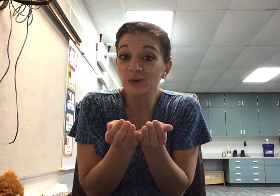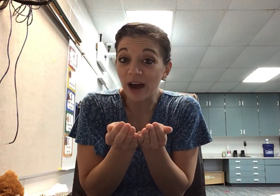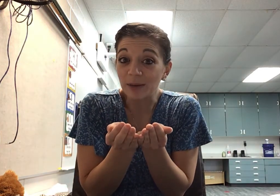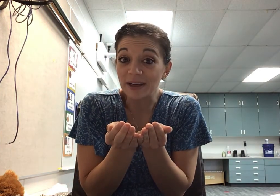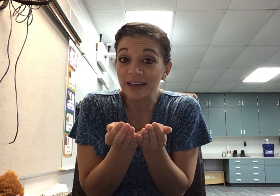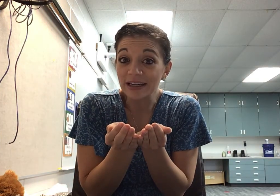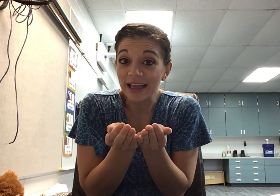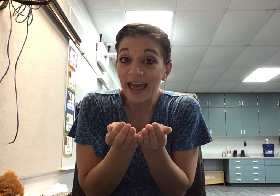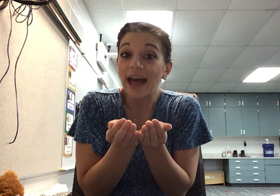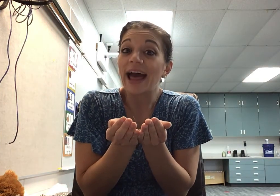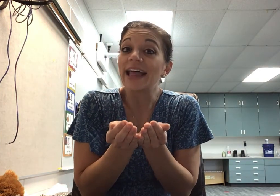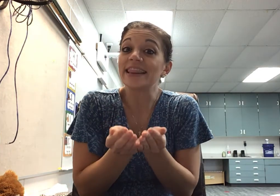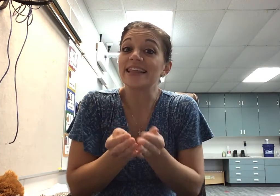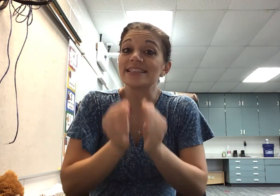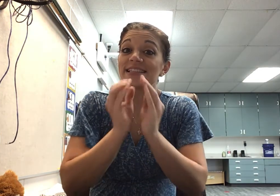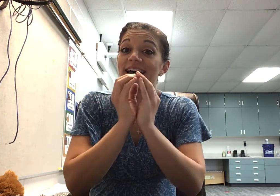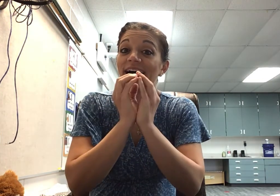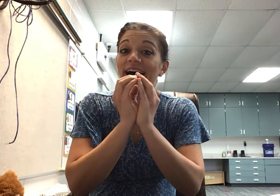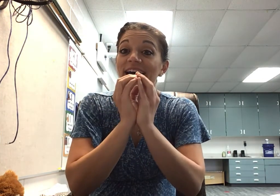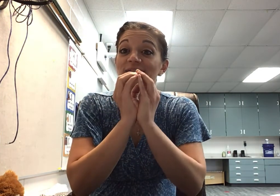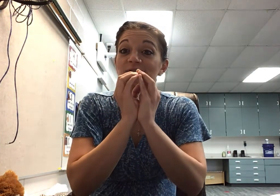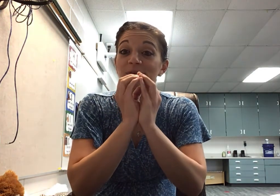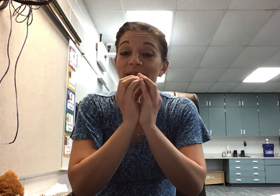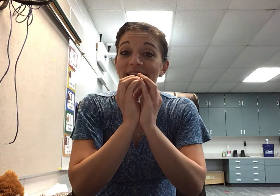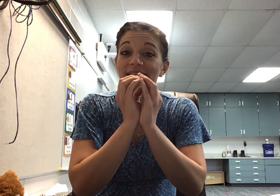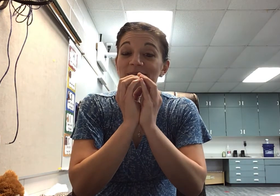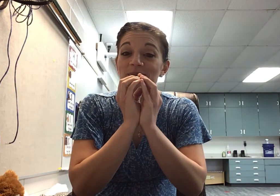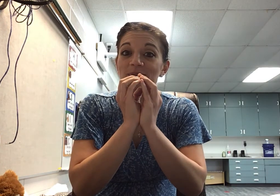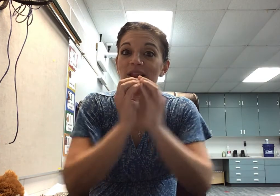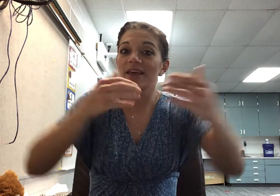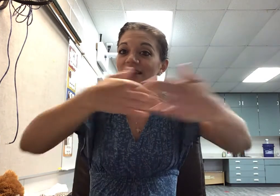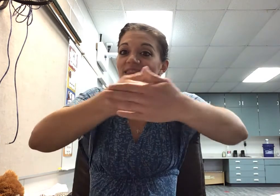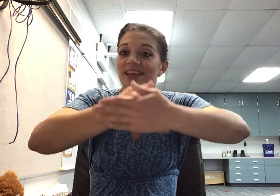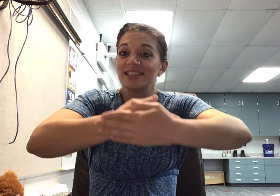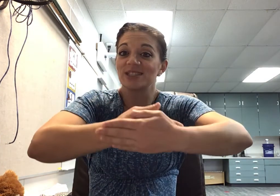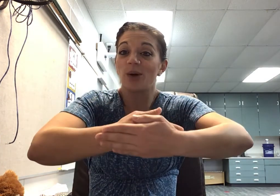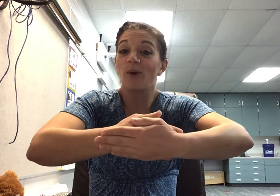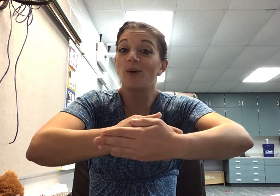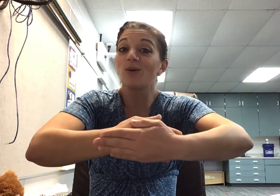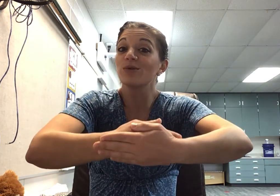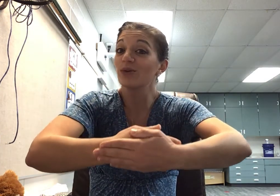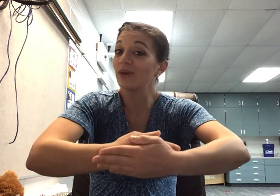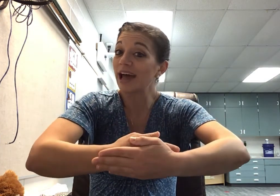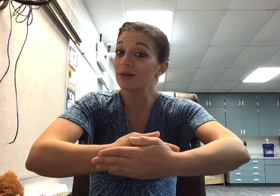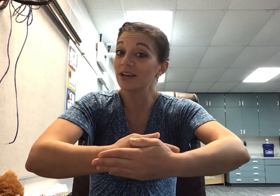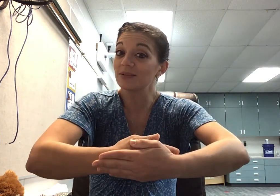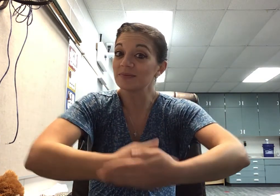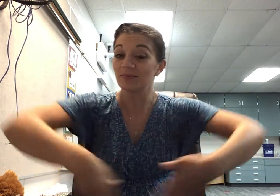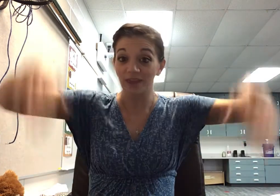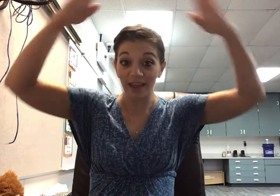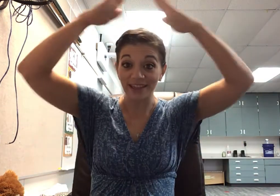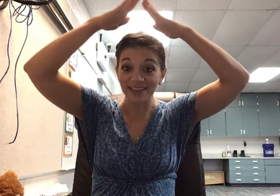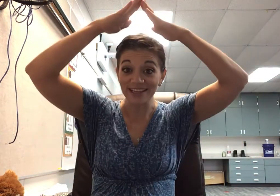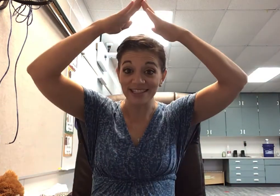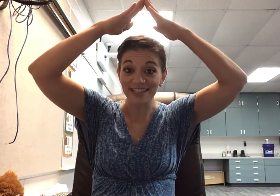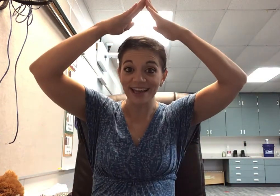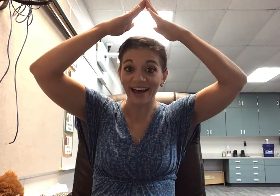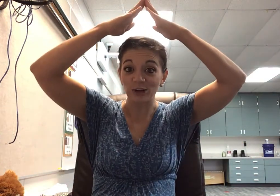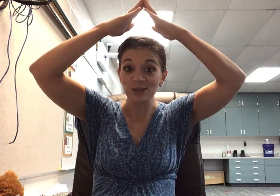robin. And this is a hive for bee. This is a hole for rabbit. And this is a house